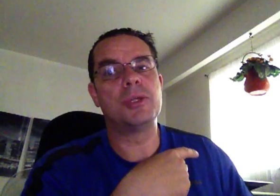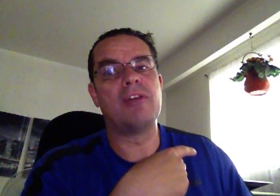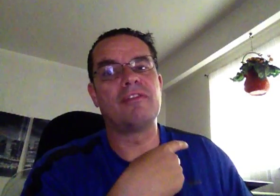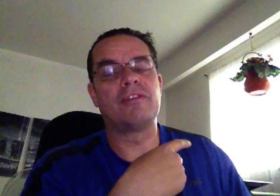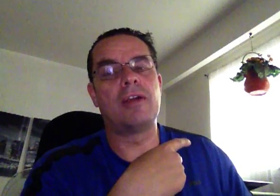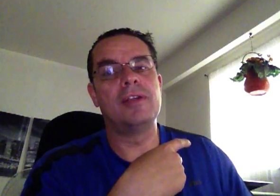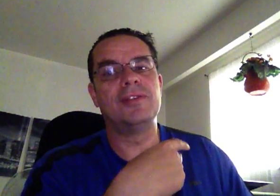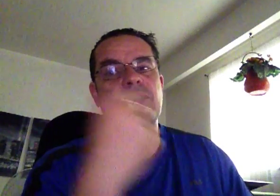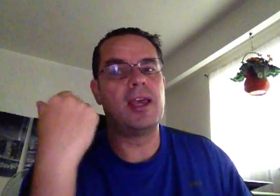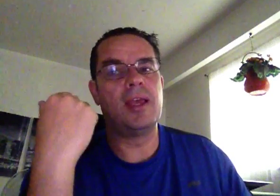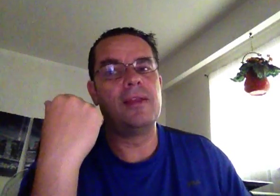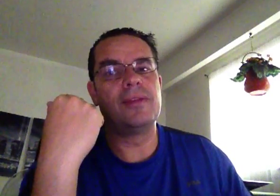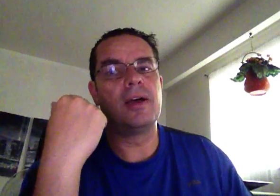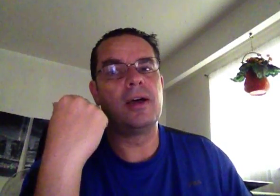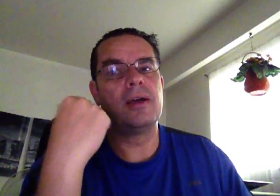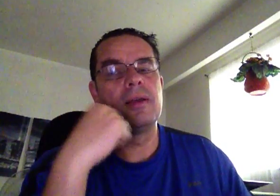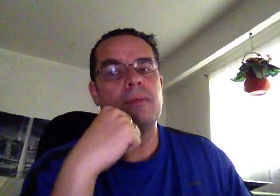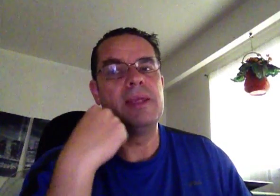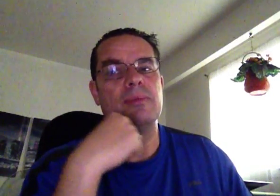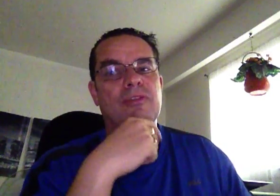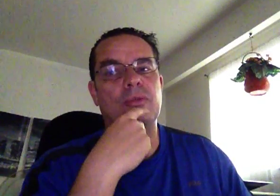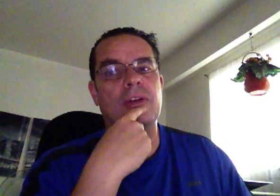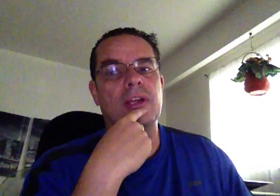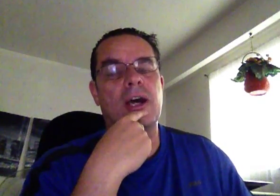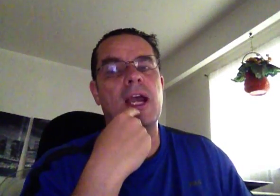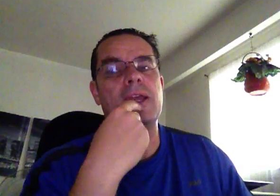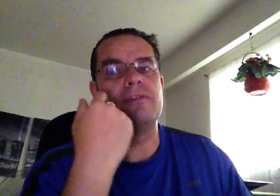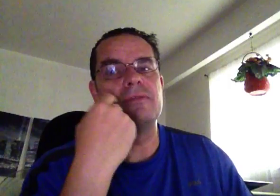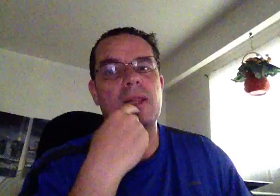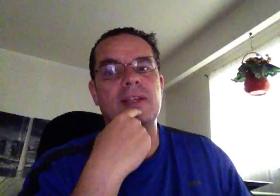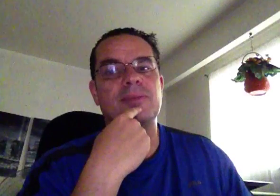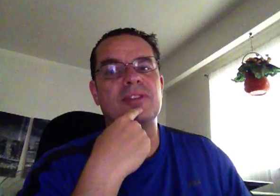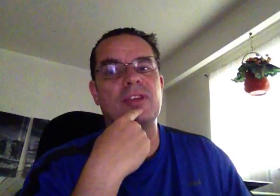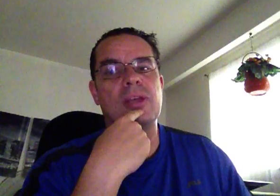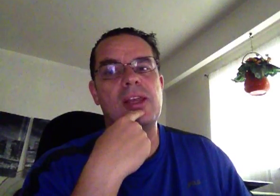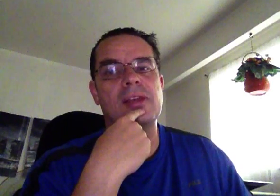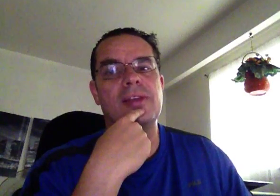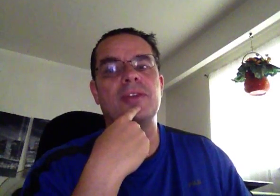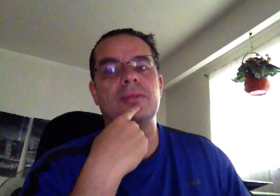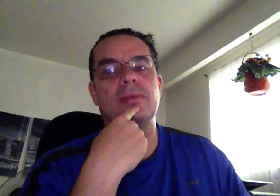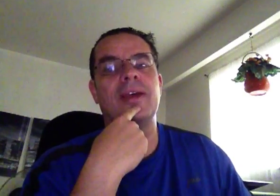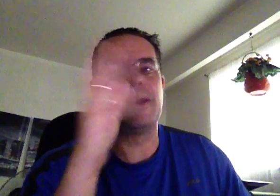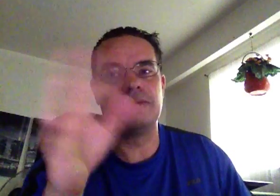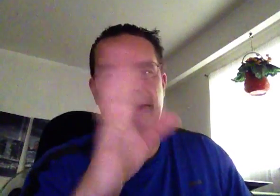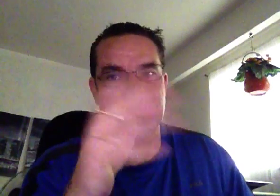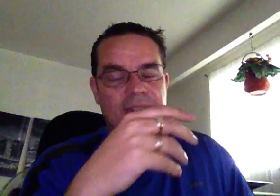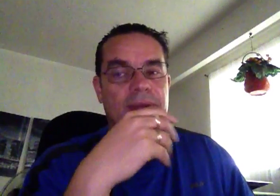driving Ferraris and being able look forward to highly expensive cocaine addiction. I don't take drugs anyway.